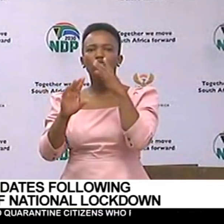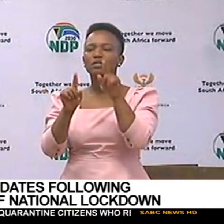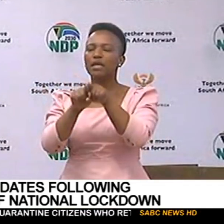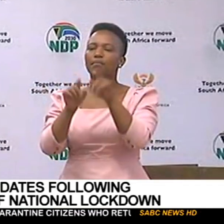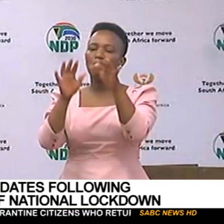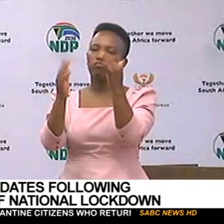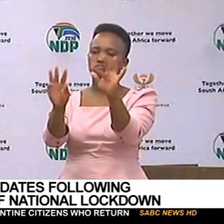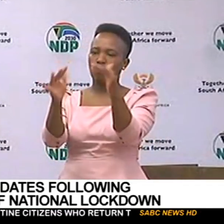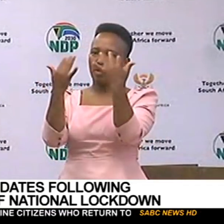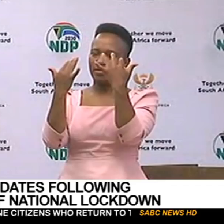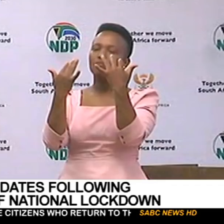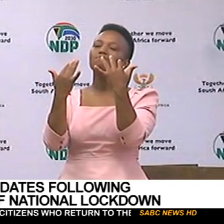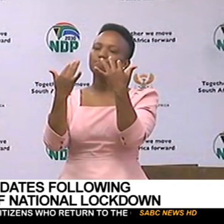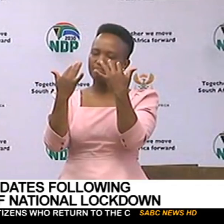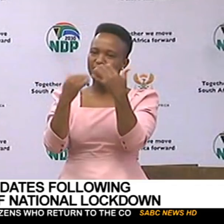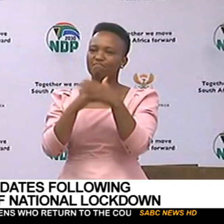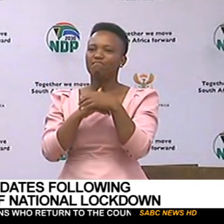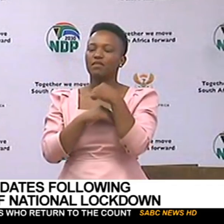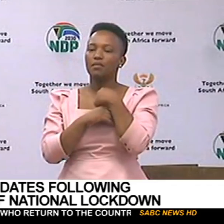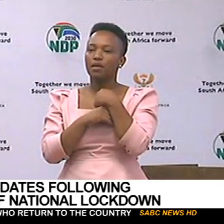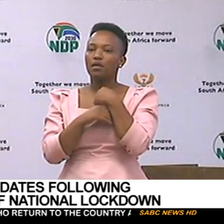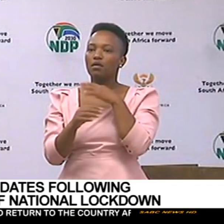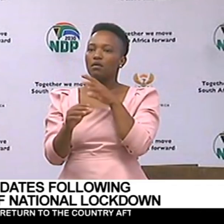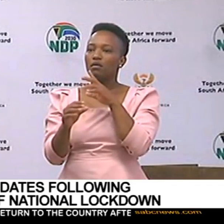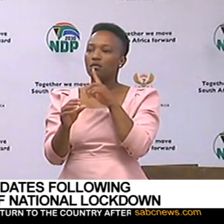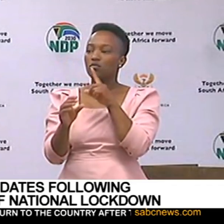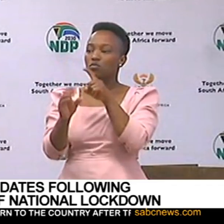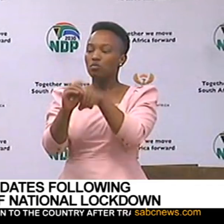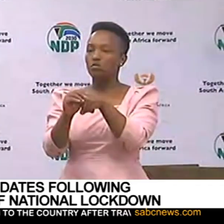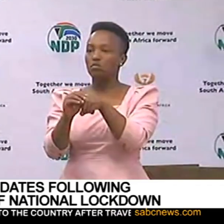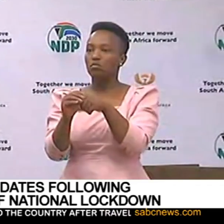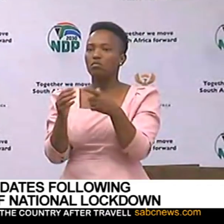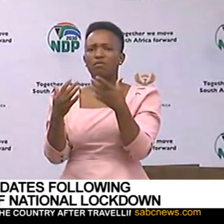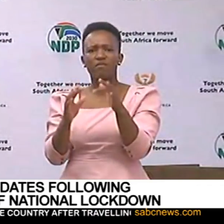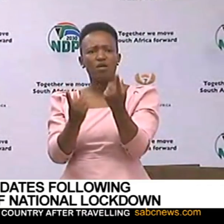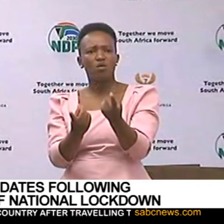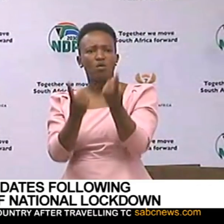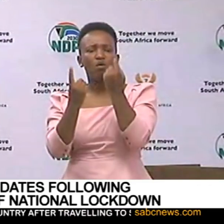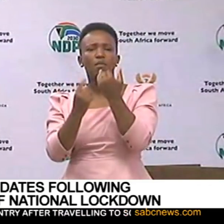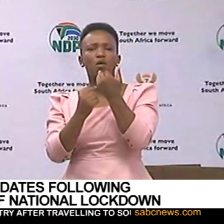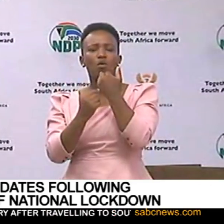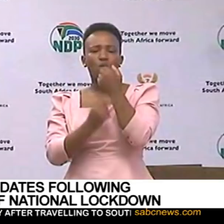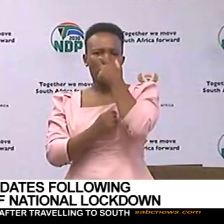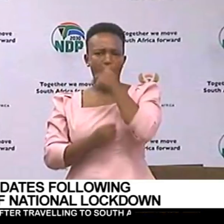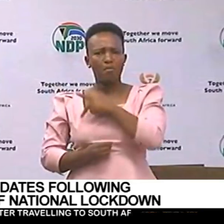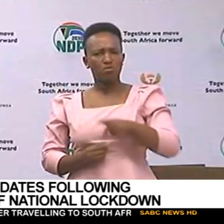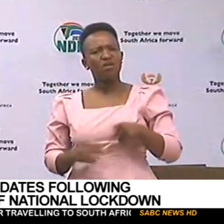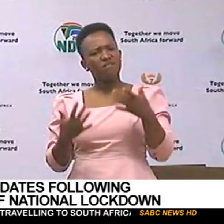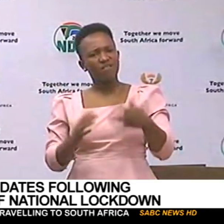watching us today. I join my colleagues in a call that has been made by President Ramaphosa